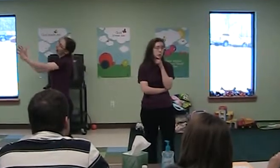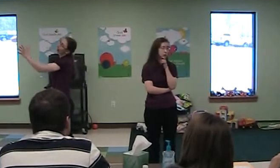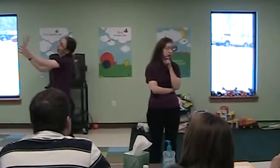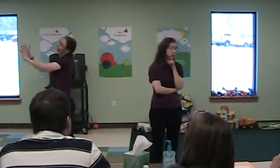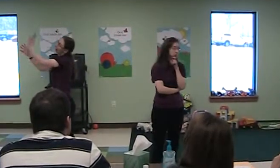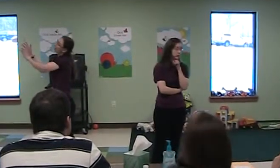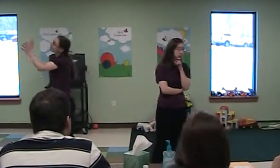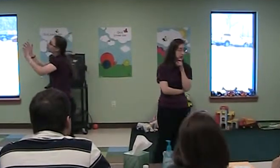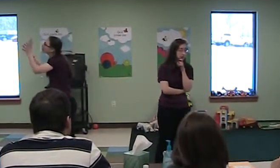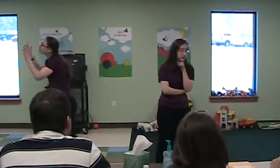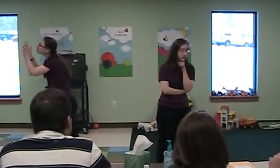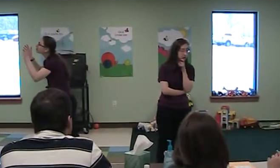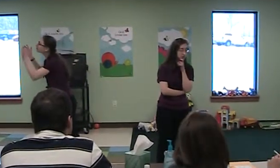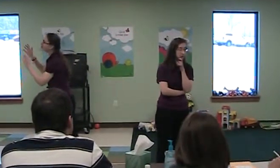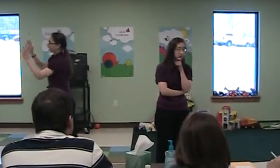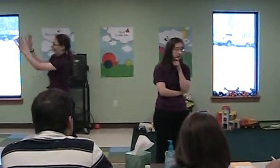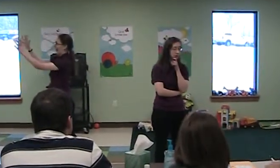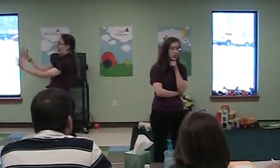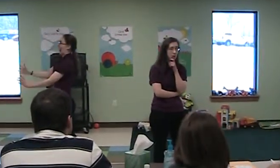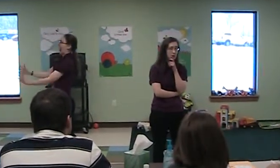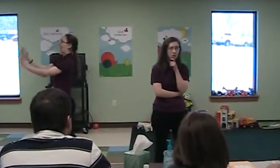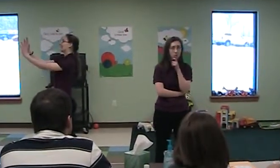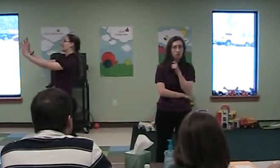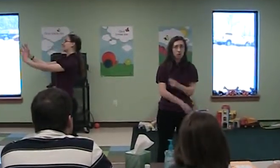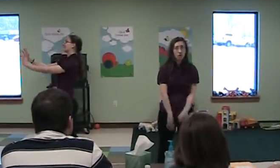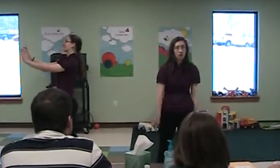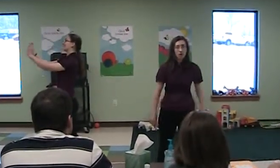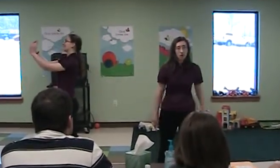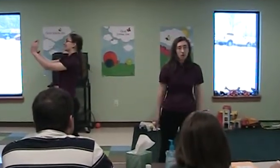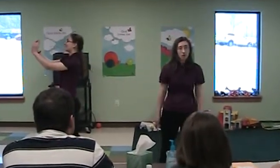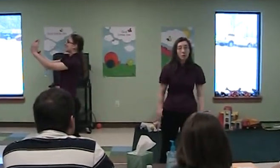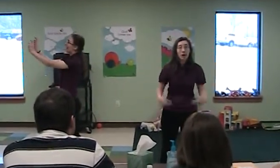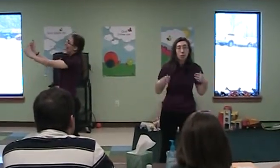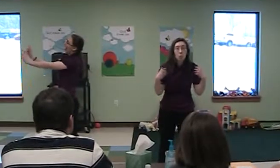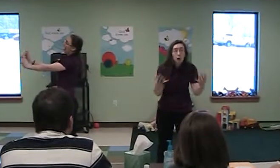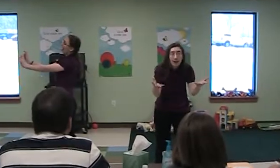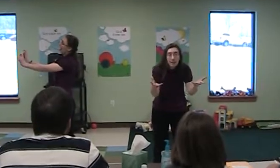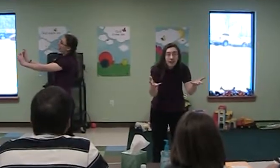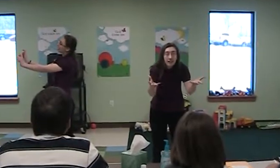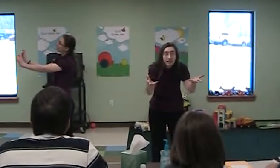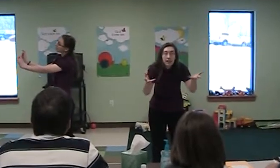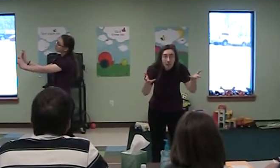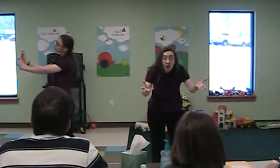The great Christopher Columbo. Well, what did he do?